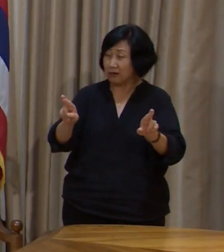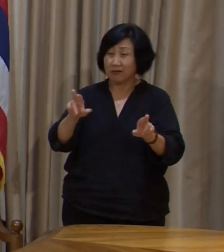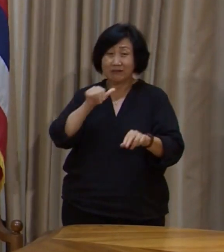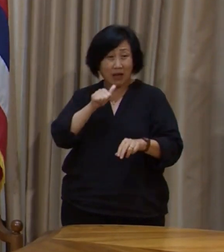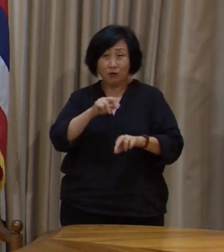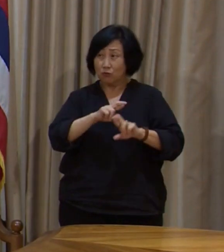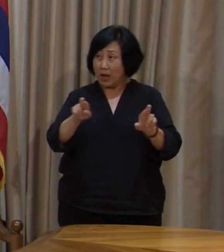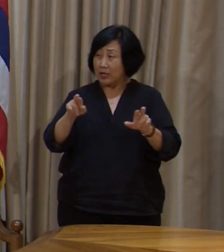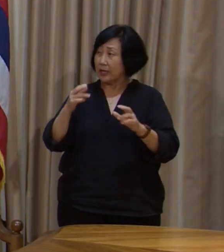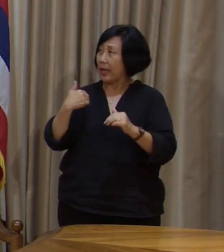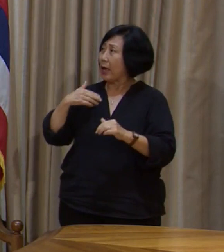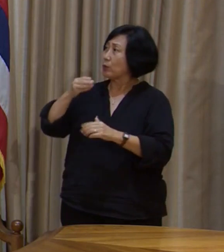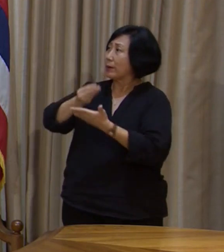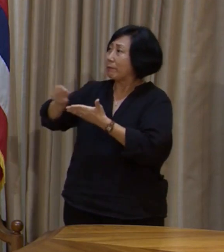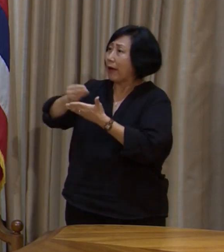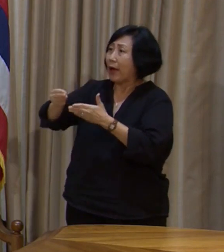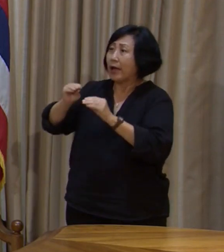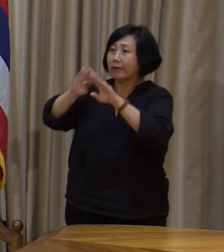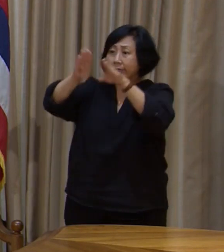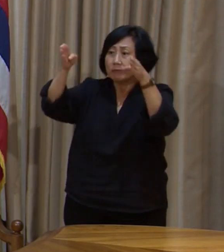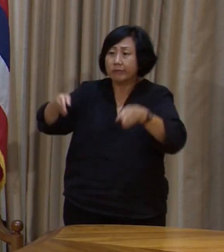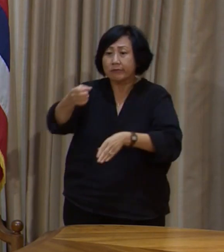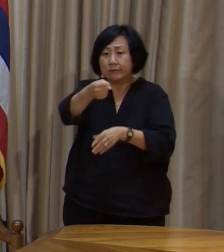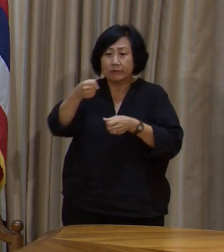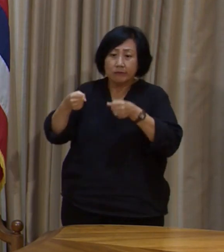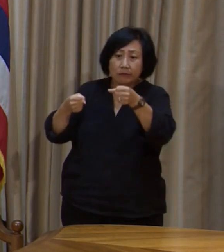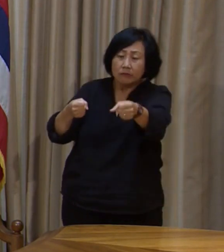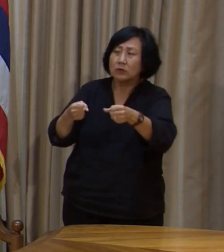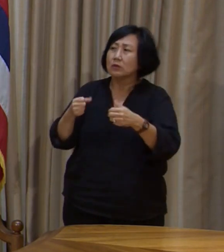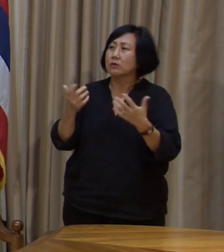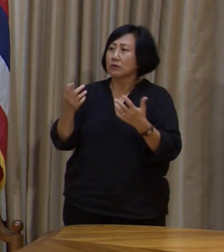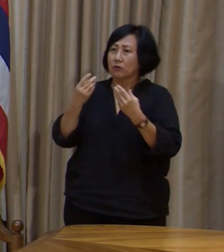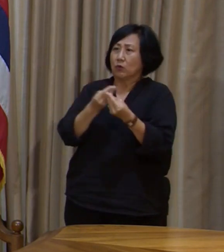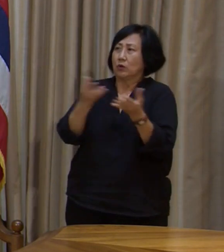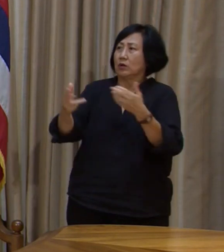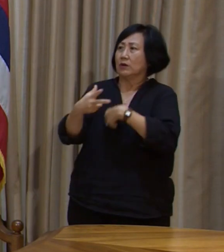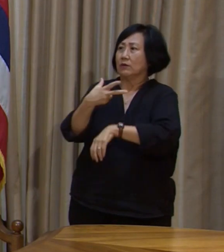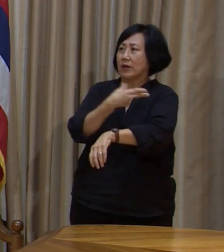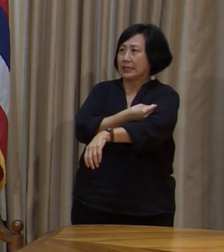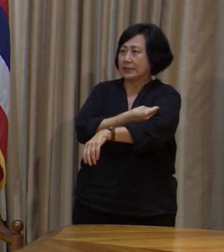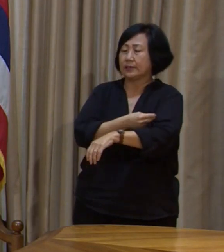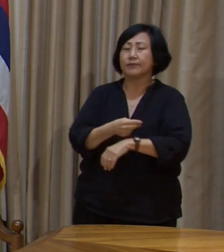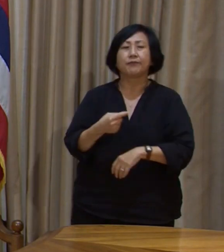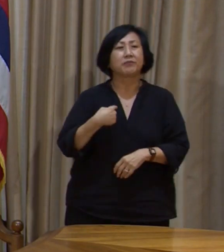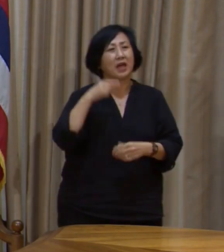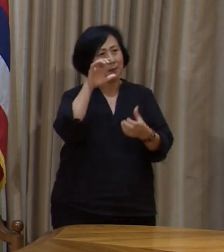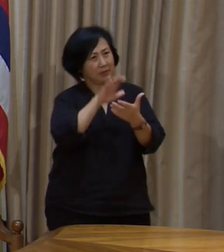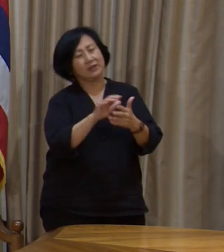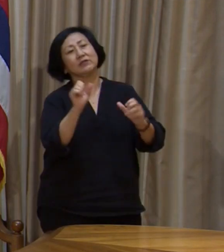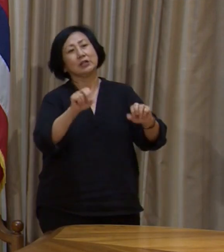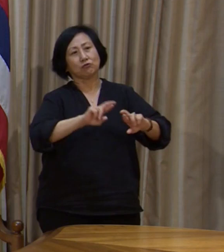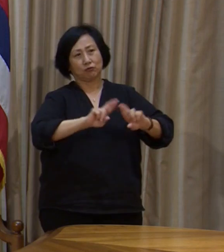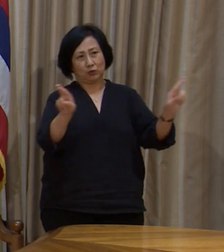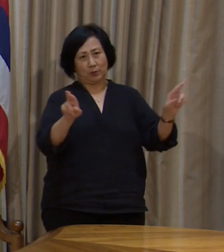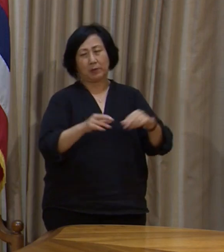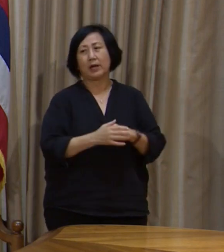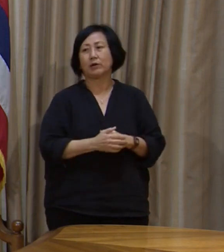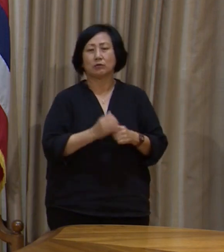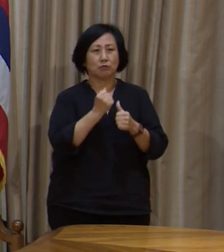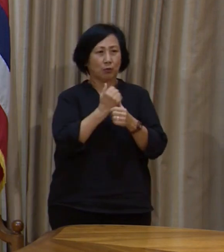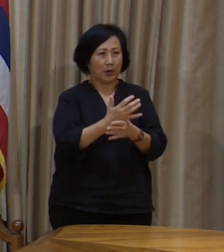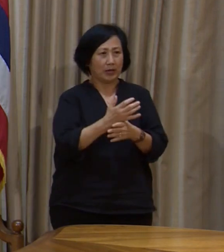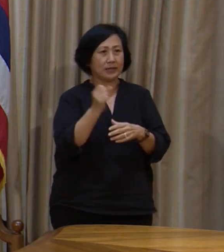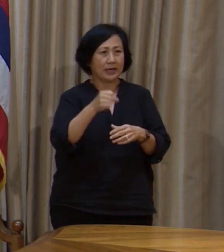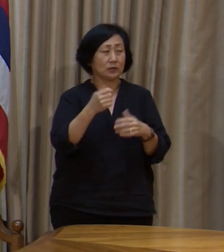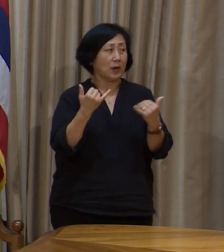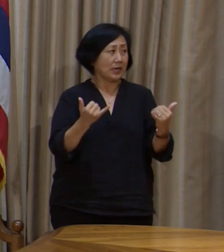to get those extra resources in time to distribute this vaccine? I do believe that we're prepared right